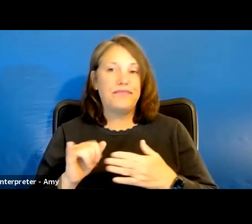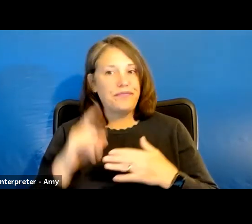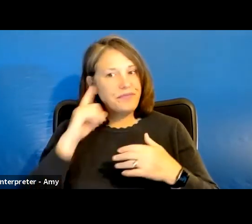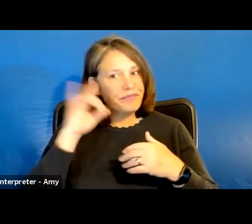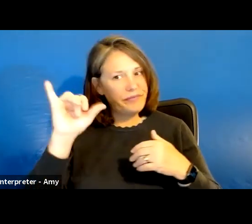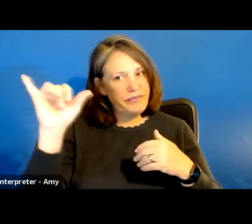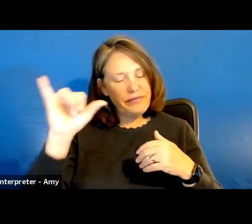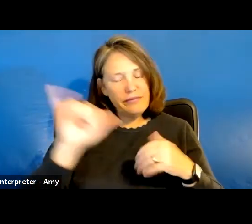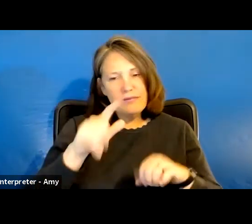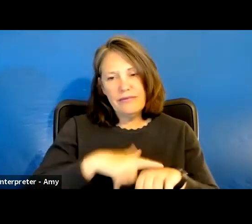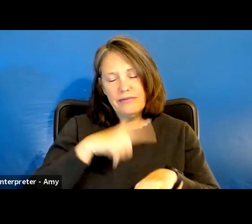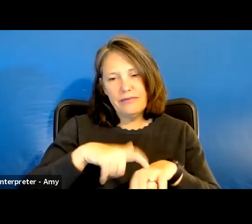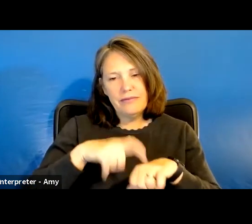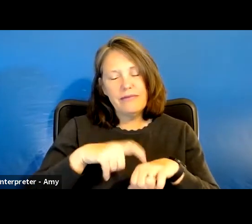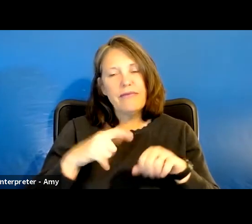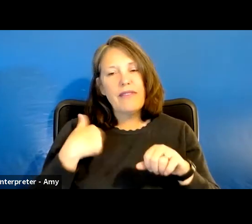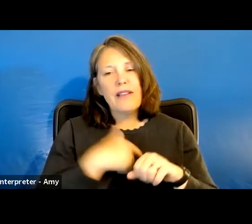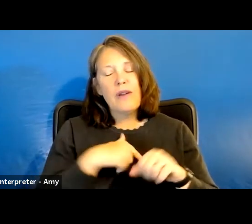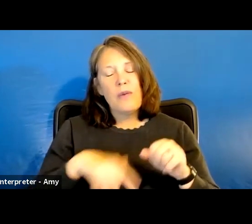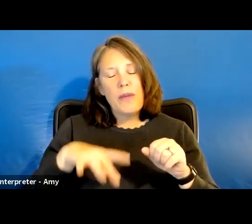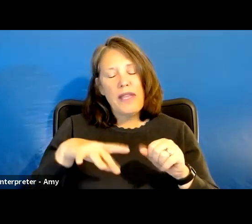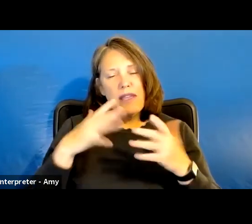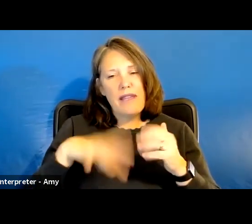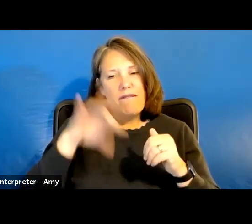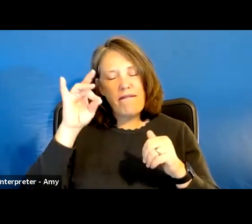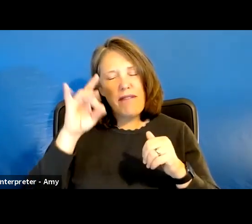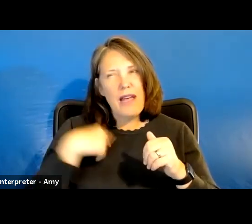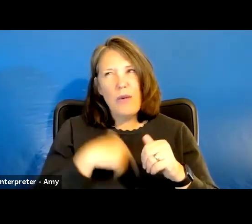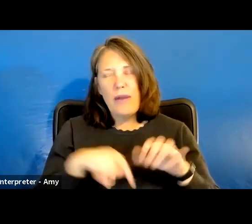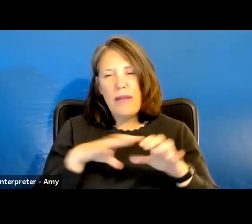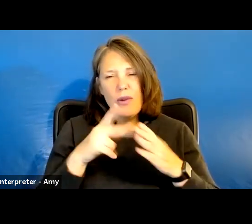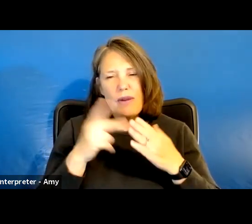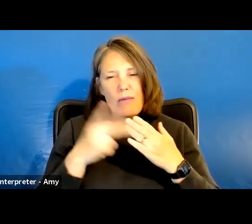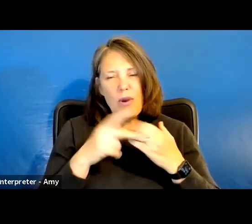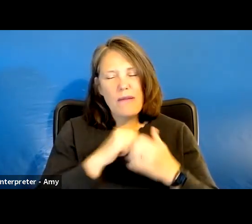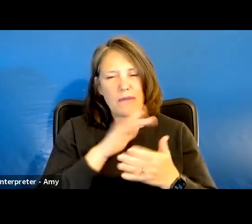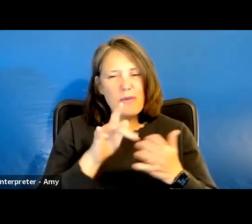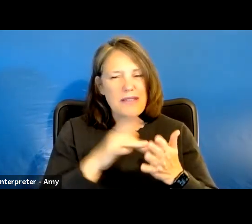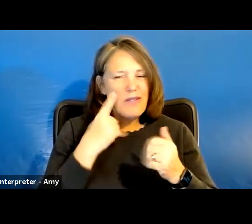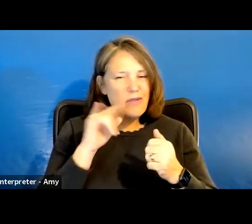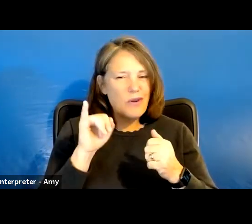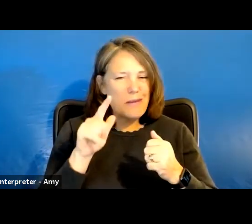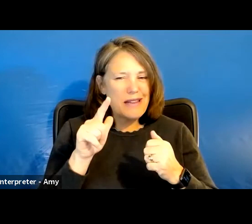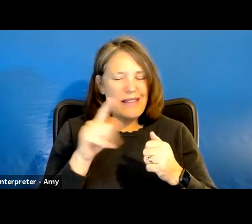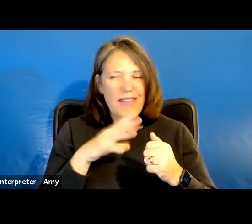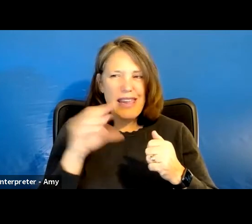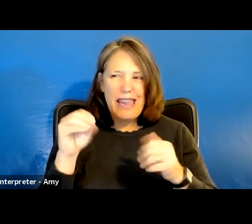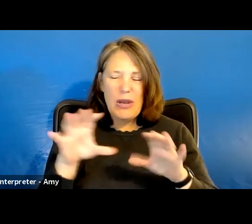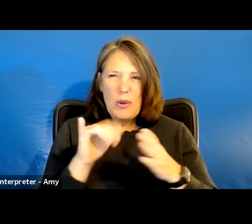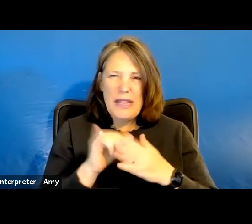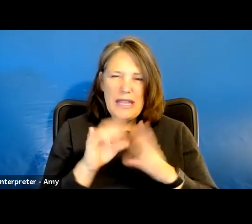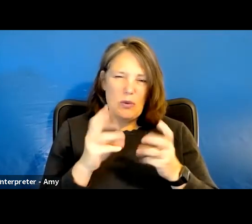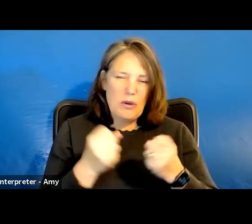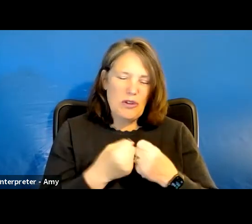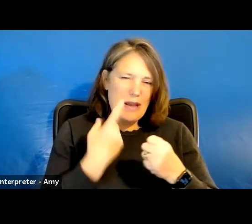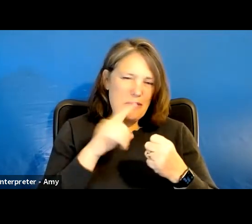like a really long time. What we have found over, we've been doing programs with centers for independent living and doing, and doing these workshops